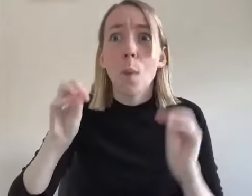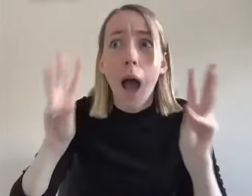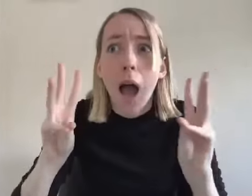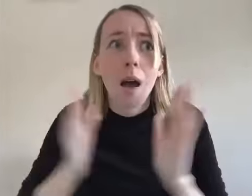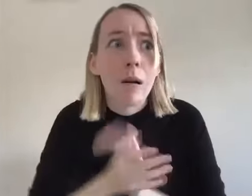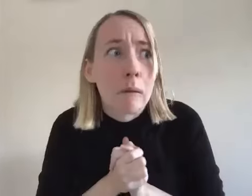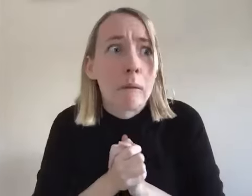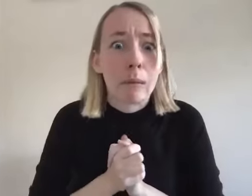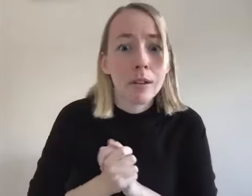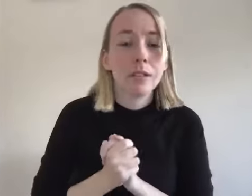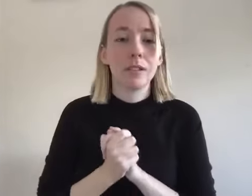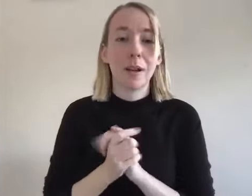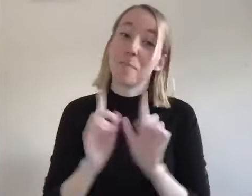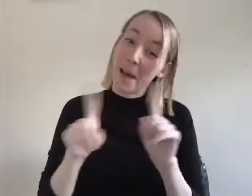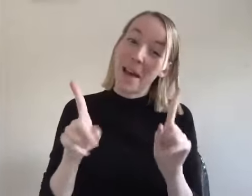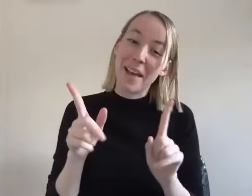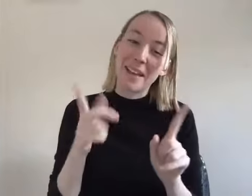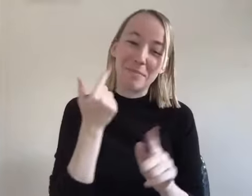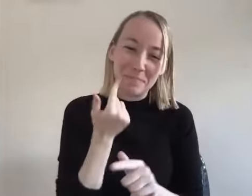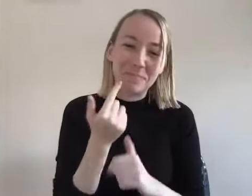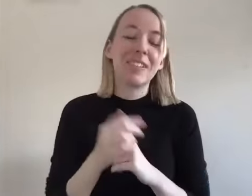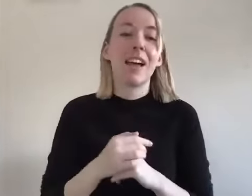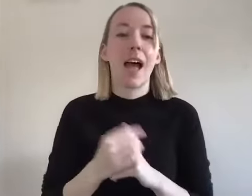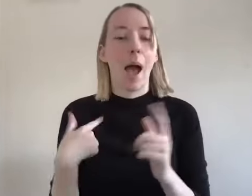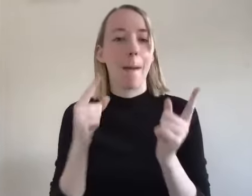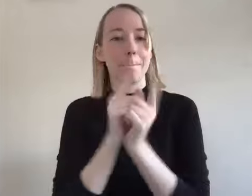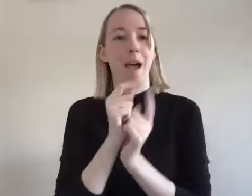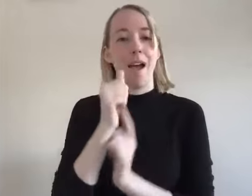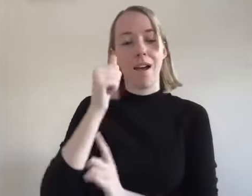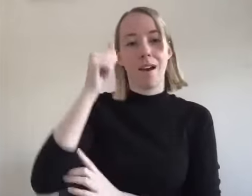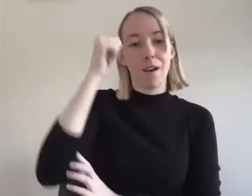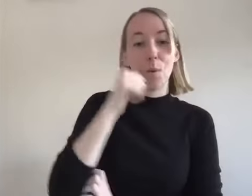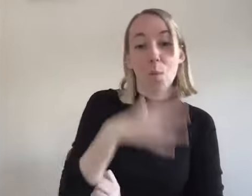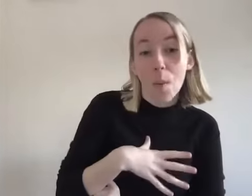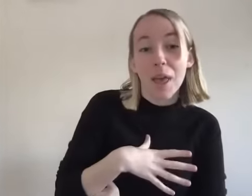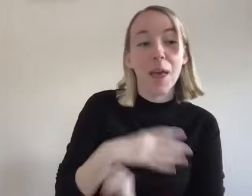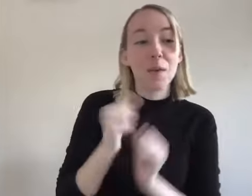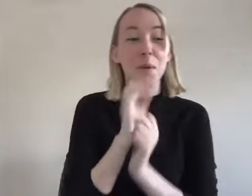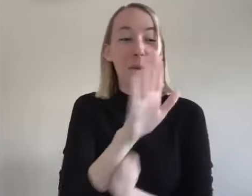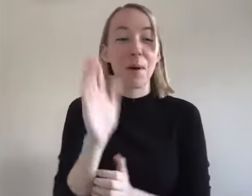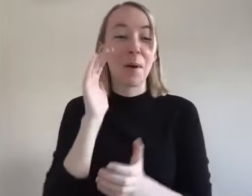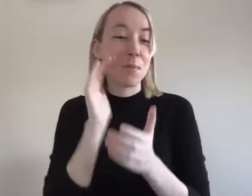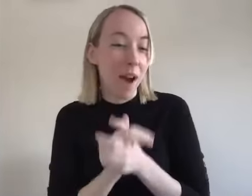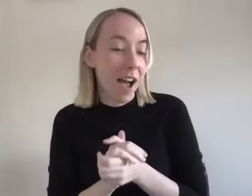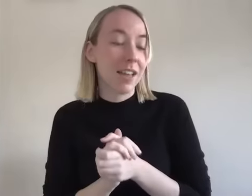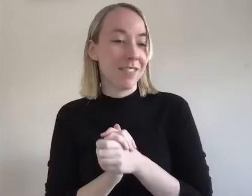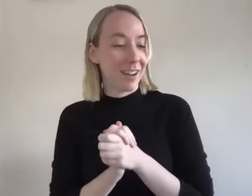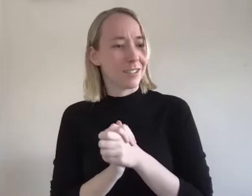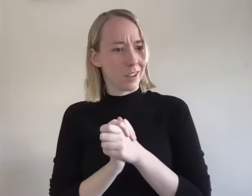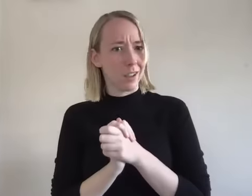um then i met uh this woman in the unicorn onesie and she was there with her wife and i was just like